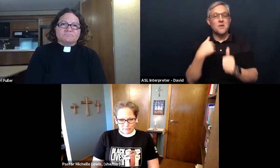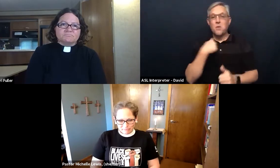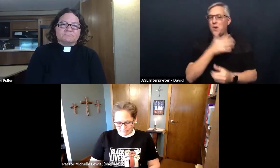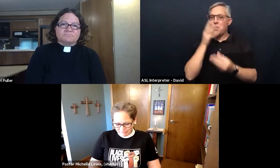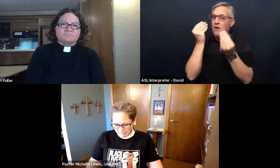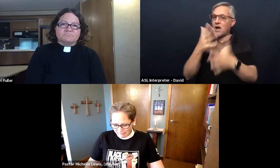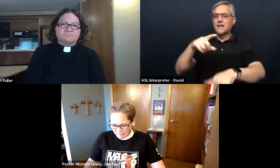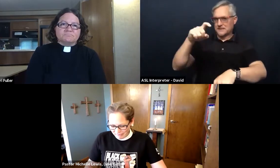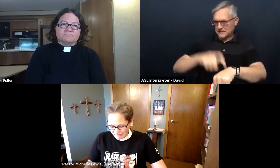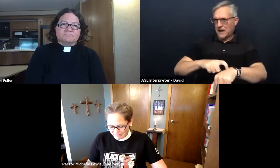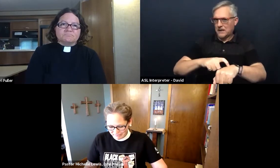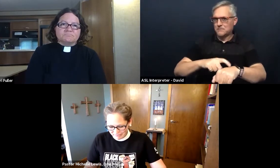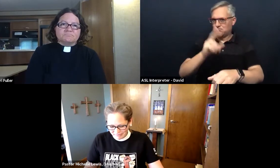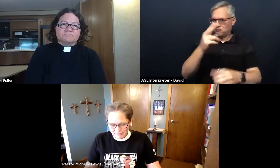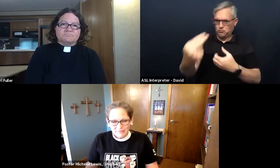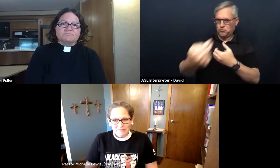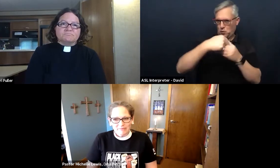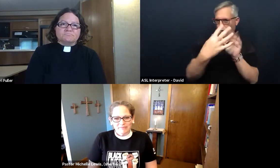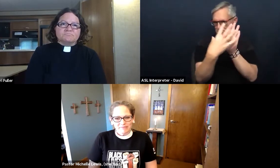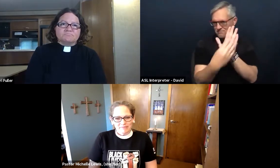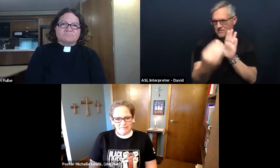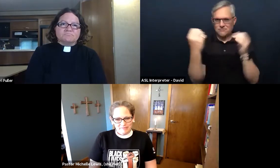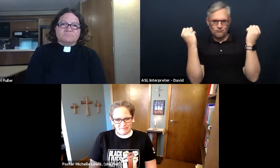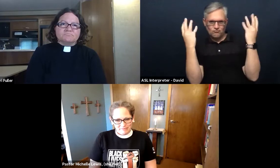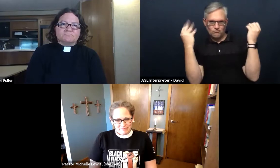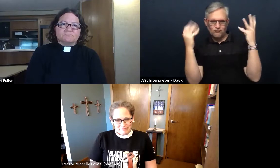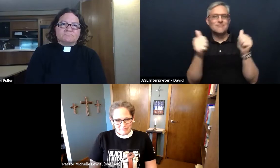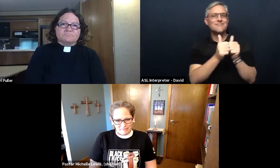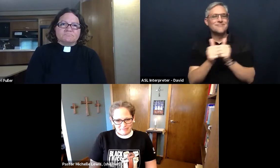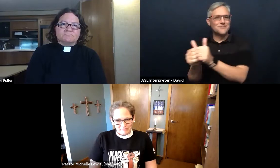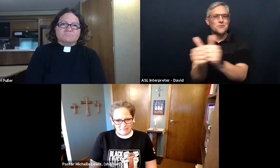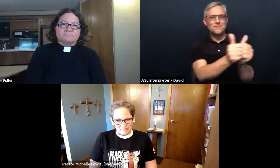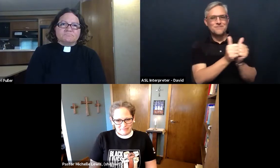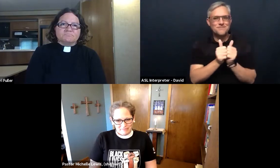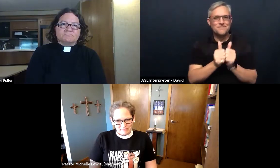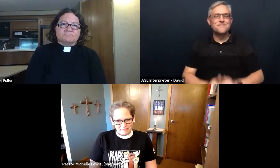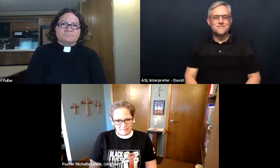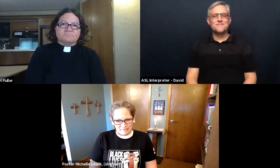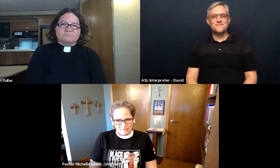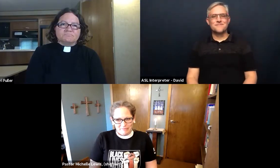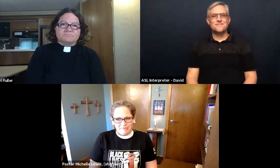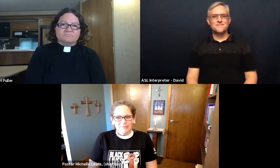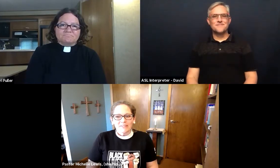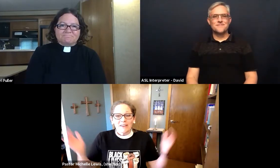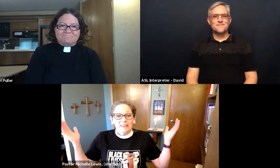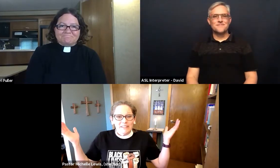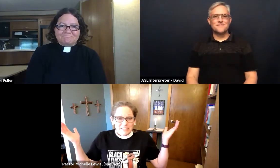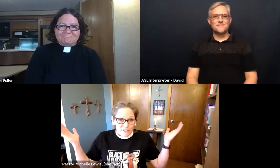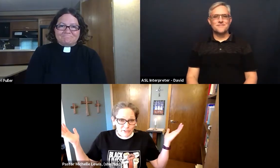let us enter